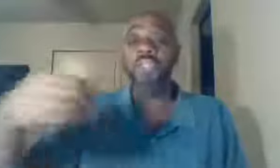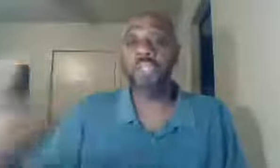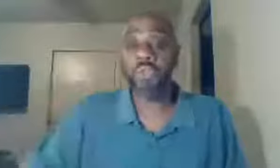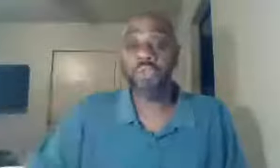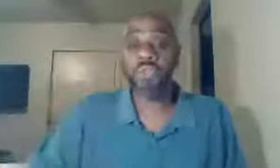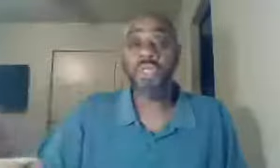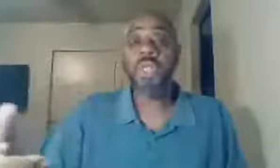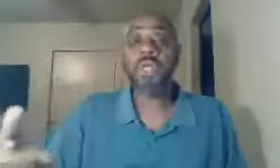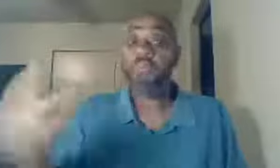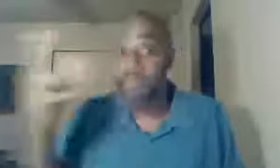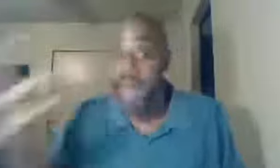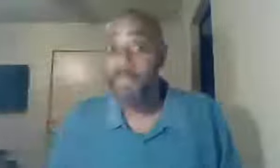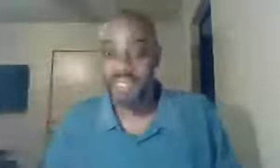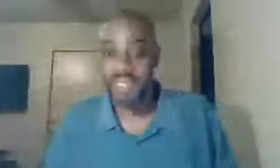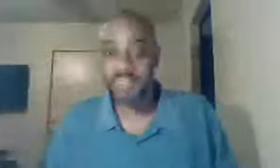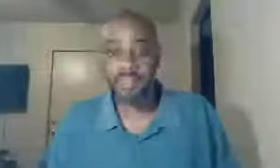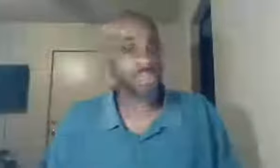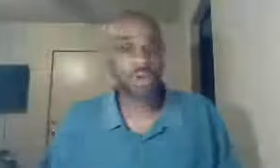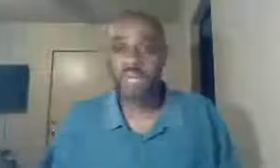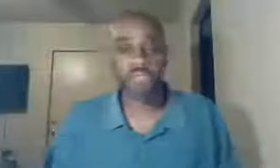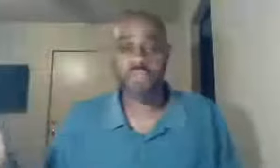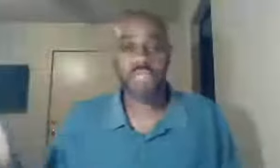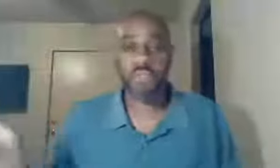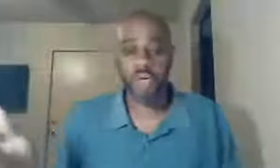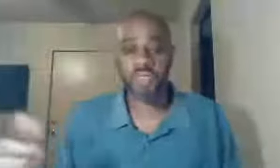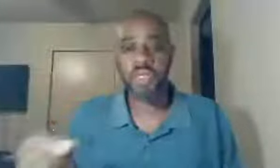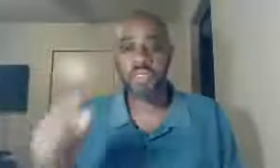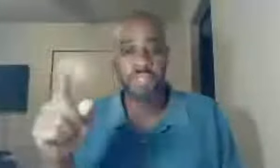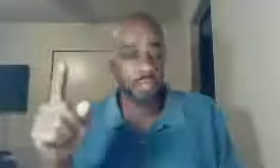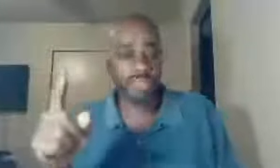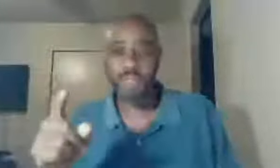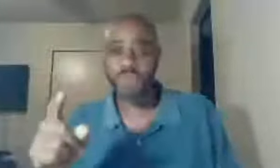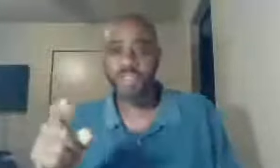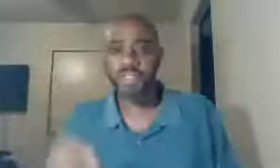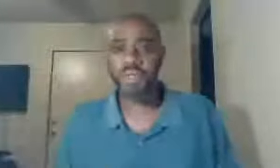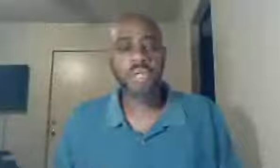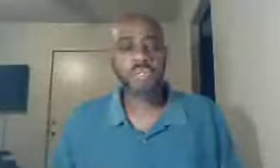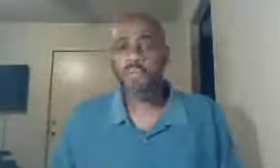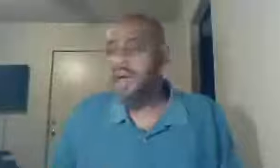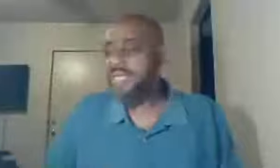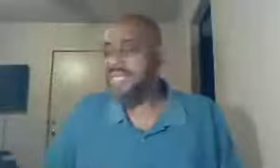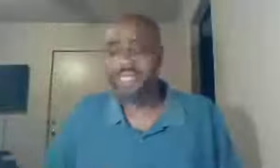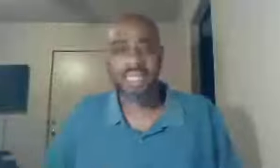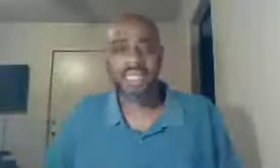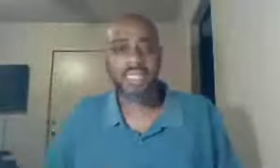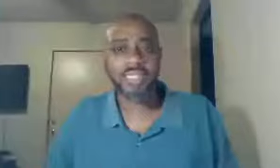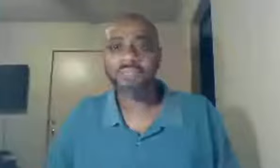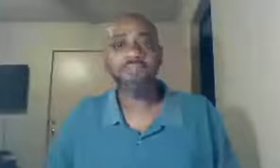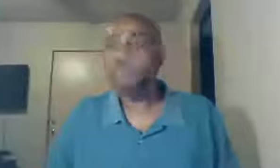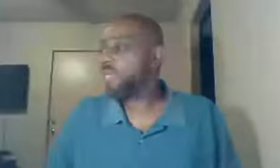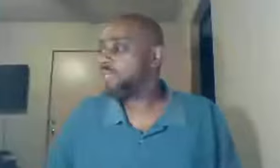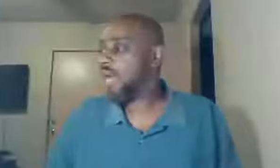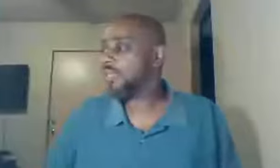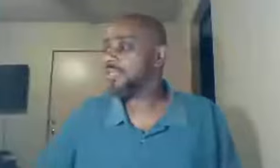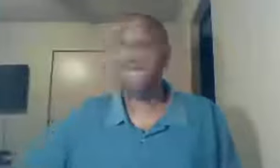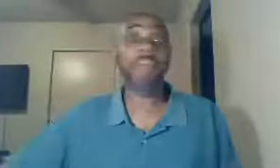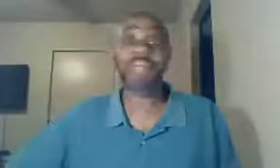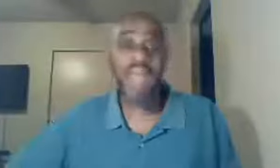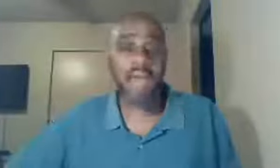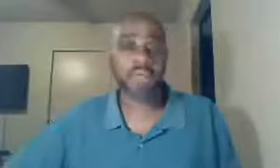used, properly, let me go ahead, and use that word, so that it was beneficial, so Paul is not saying, look, we tried to dumb it down,